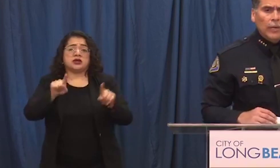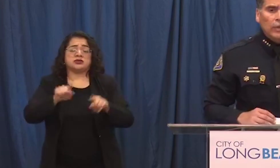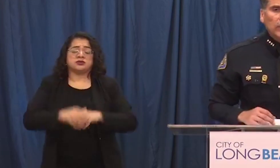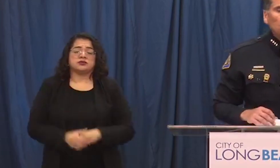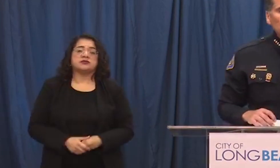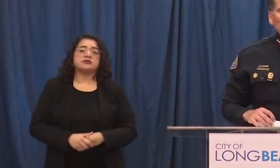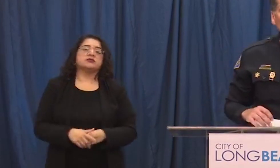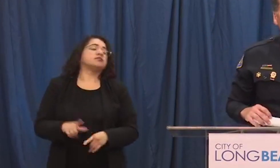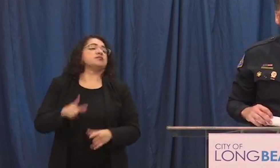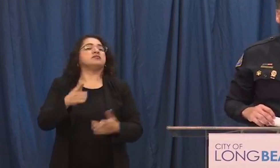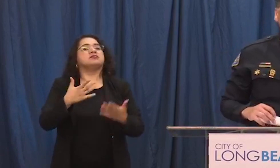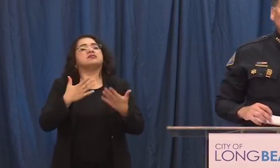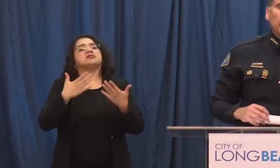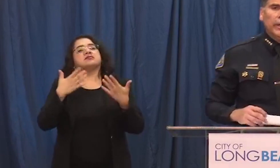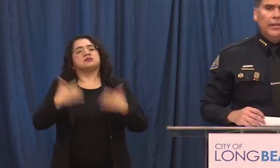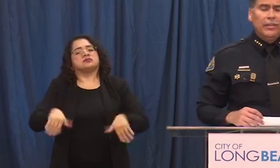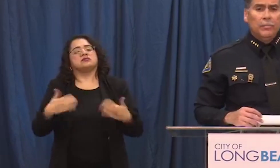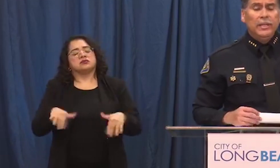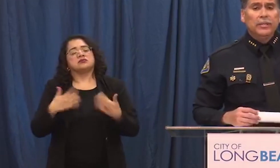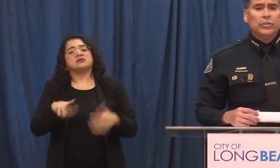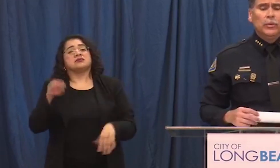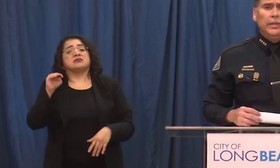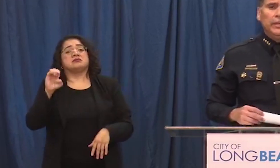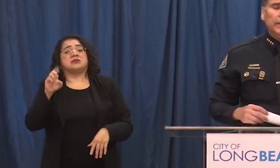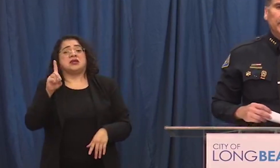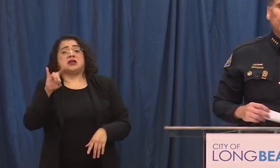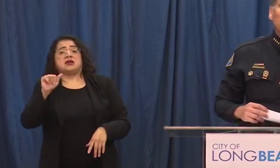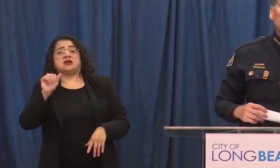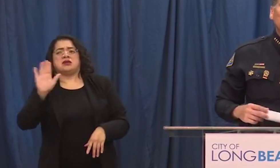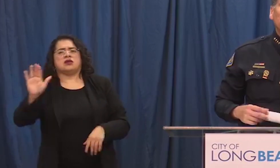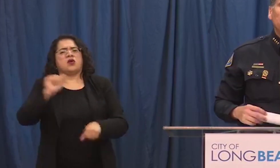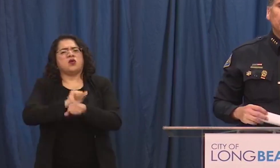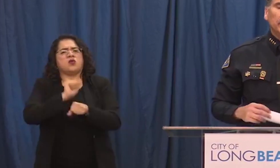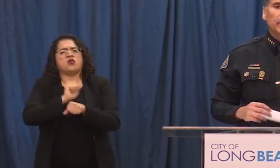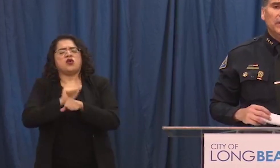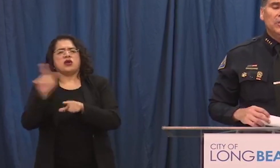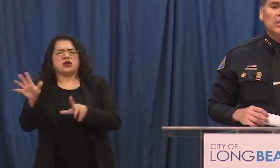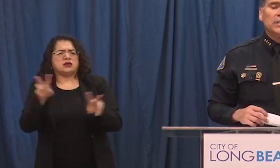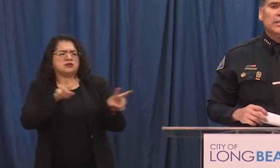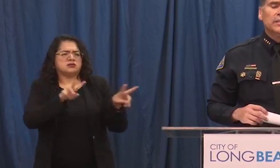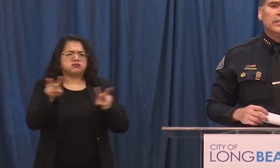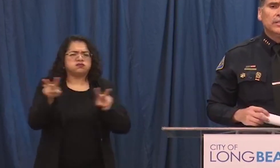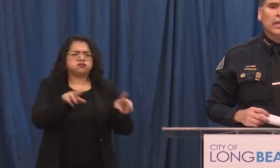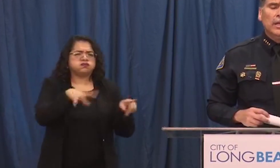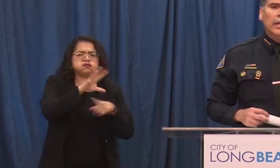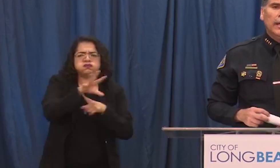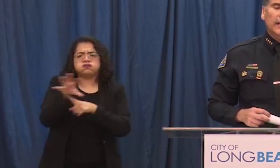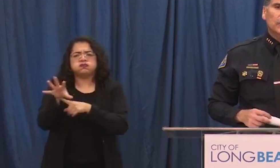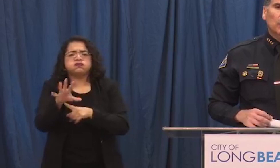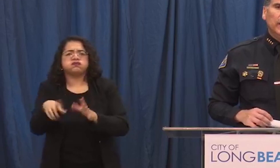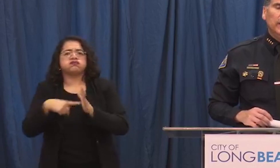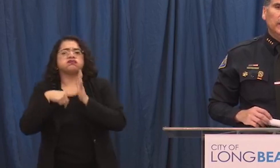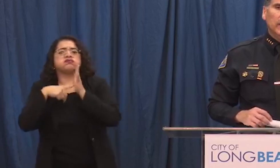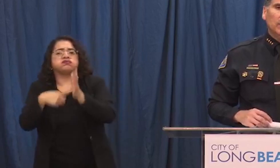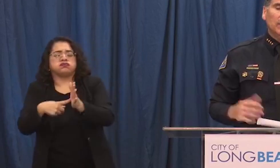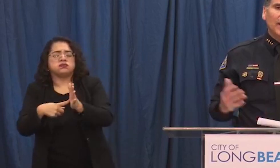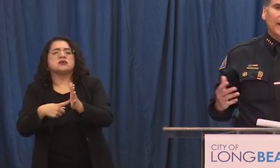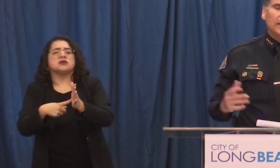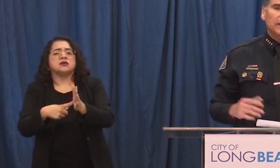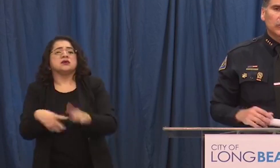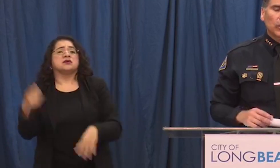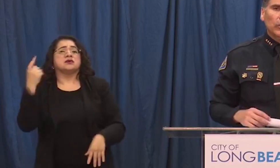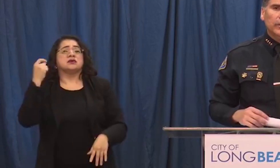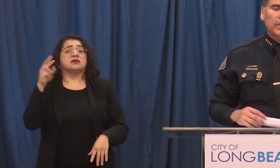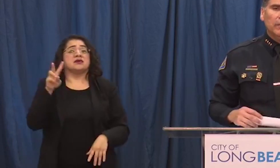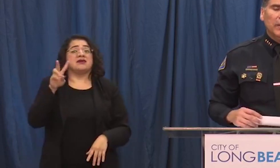uh really appreciate the work uh that the media is doing uh covering uh these incidences uh it's bringing the level of